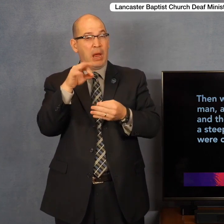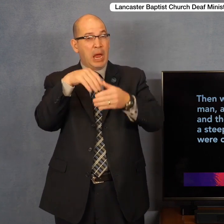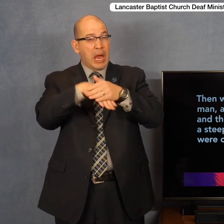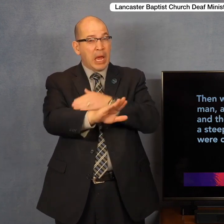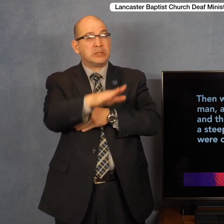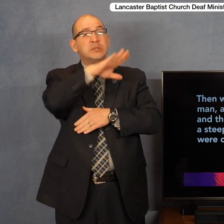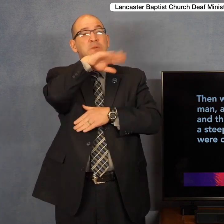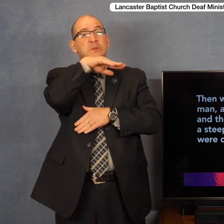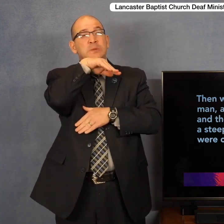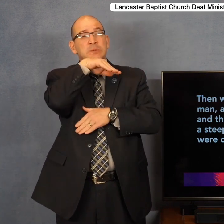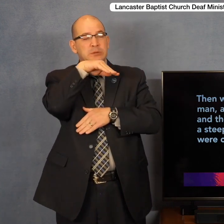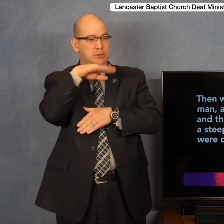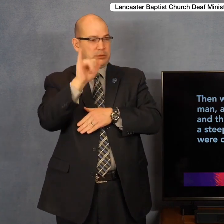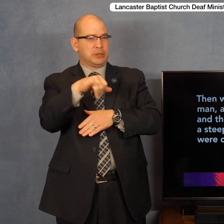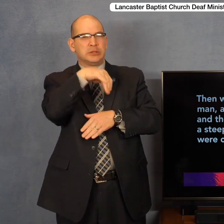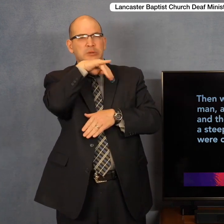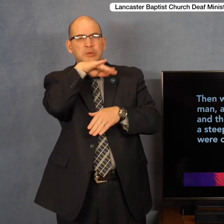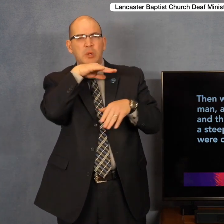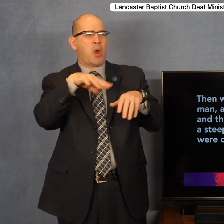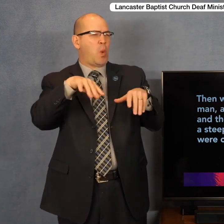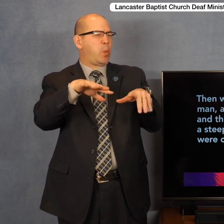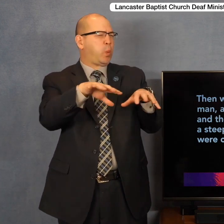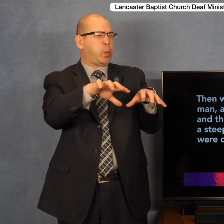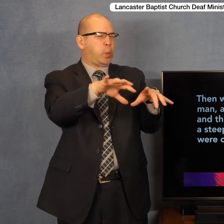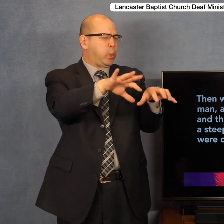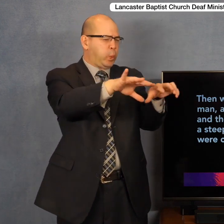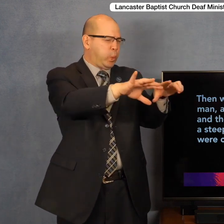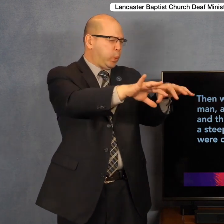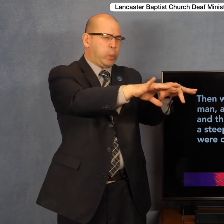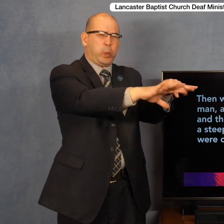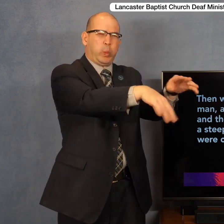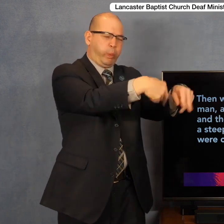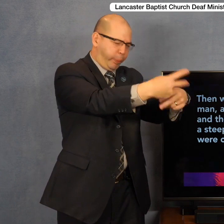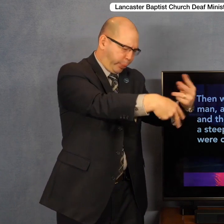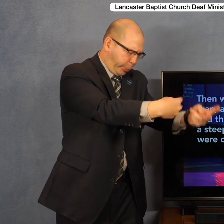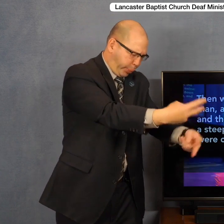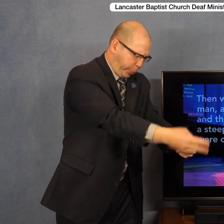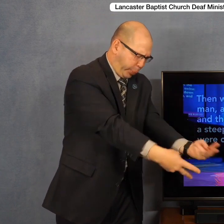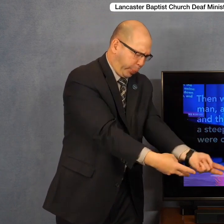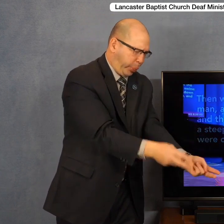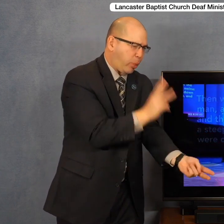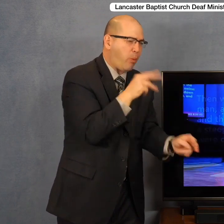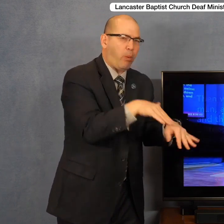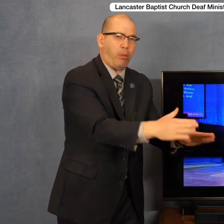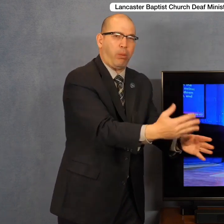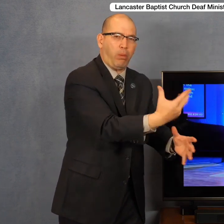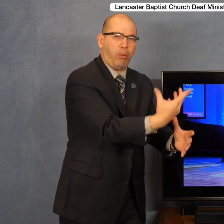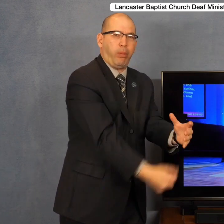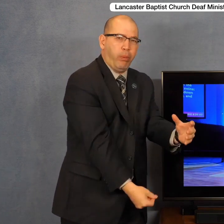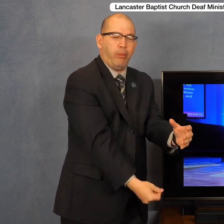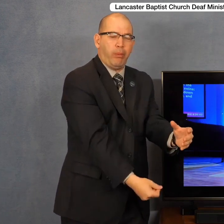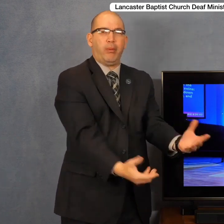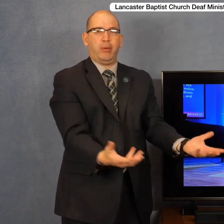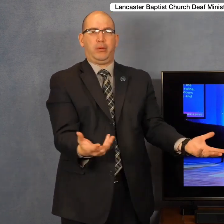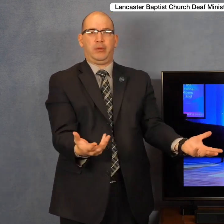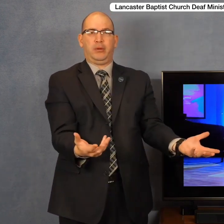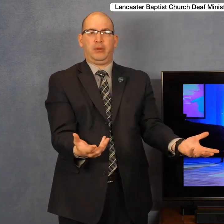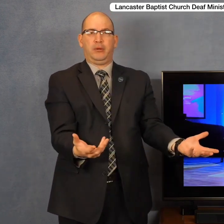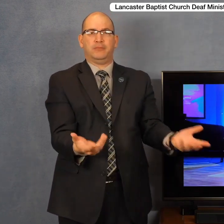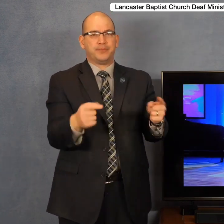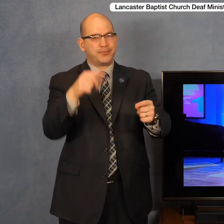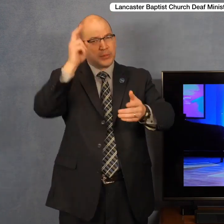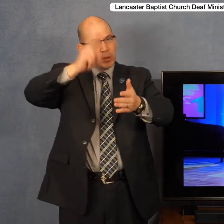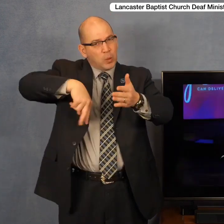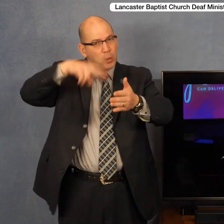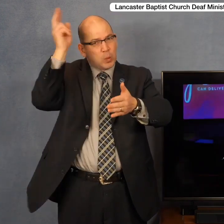the swine, and the herd ran violently down a steep place into the lake, and there were choked. When we